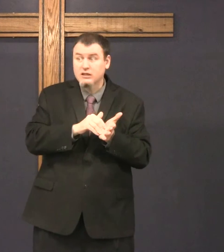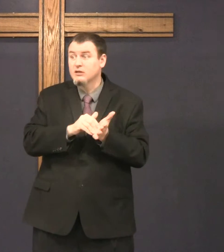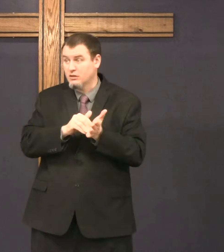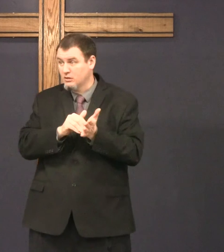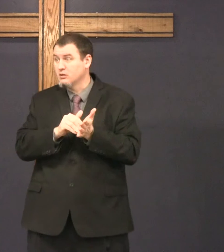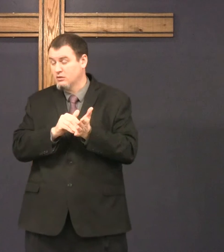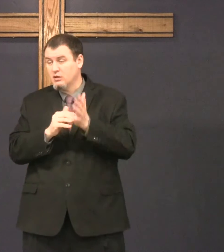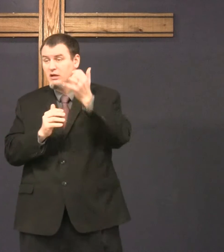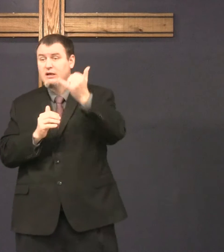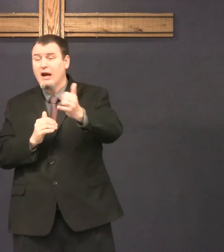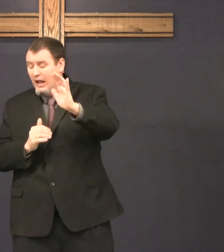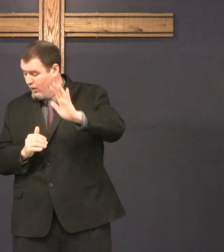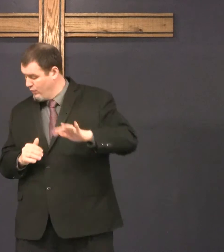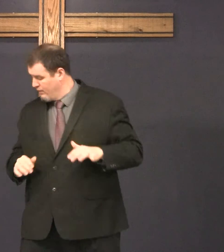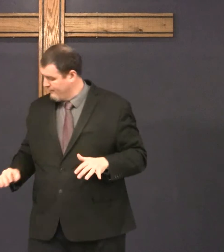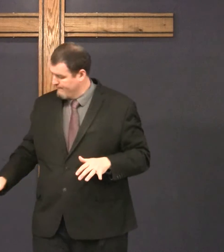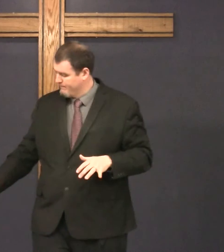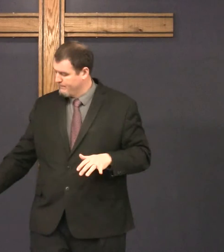He was raised back to wine.